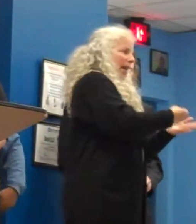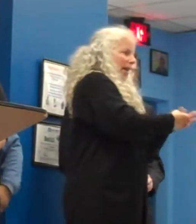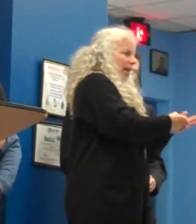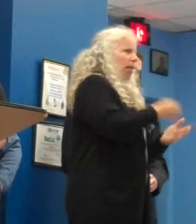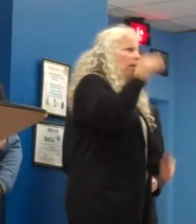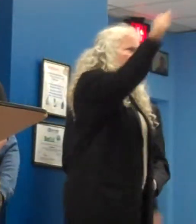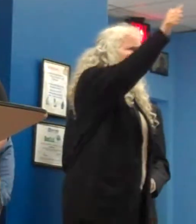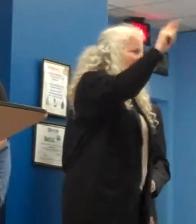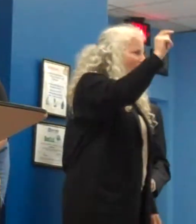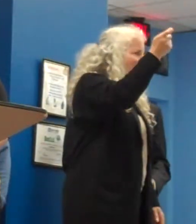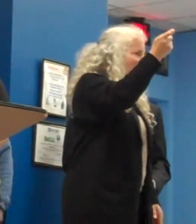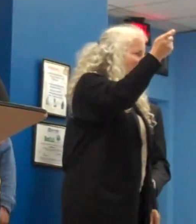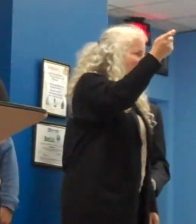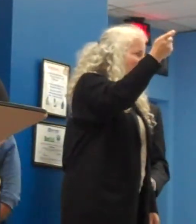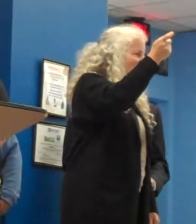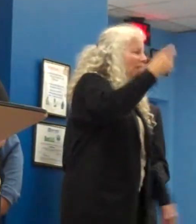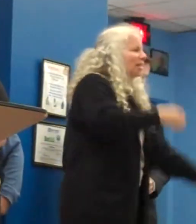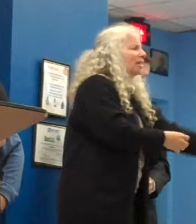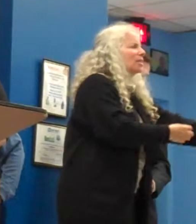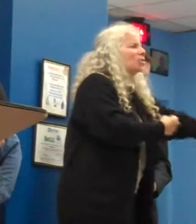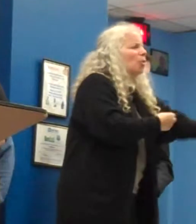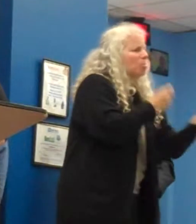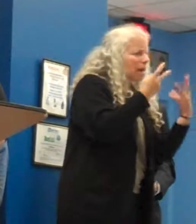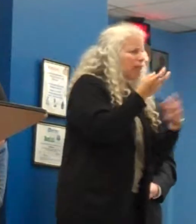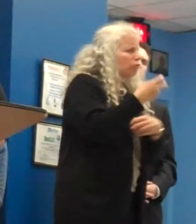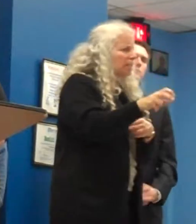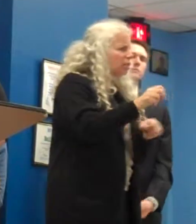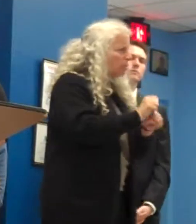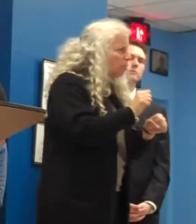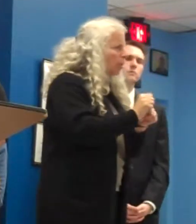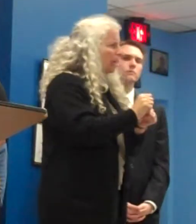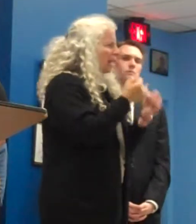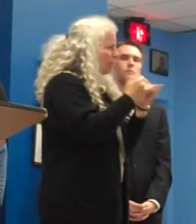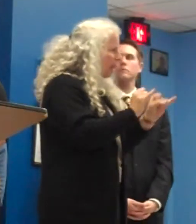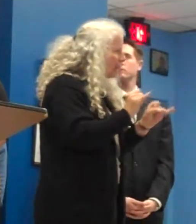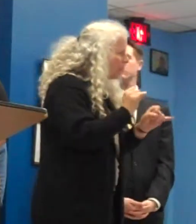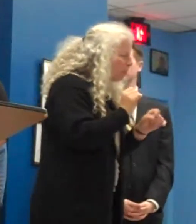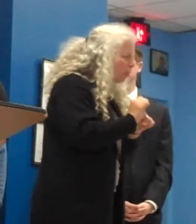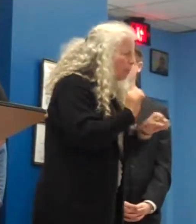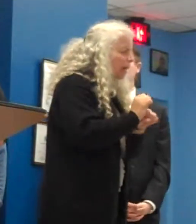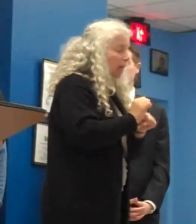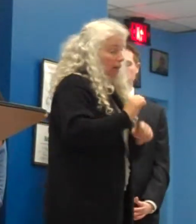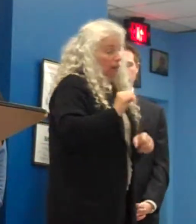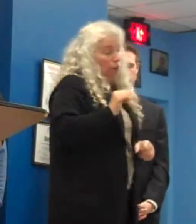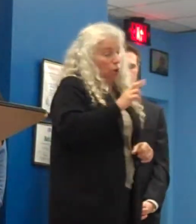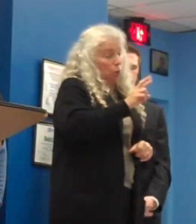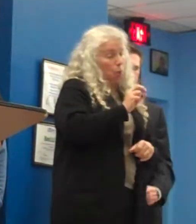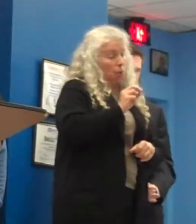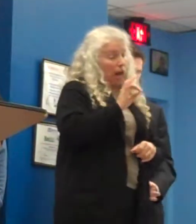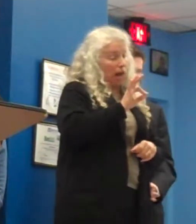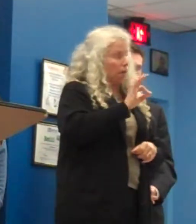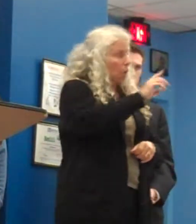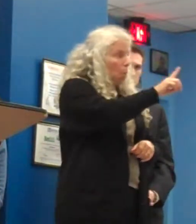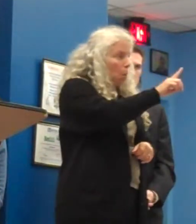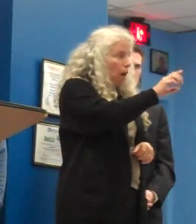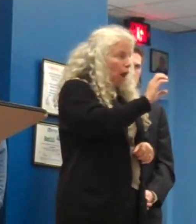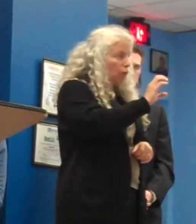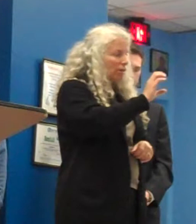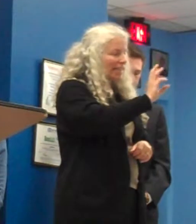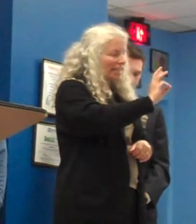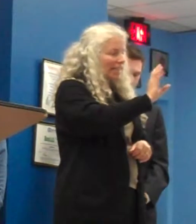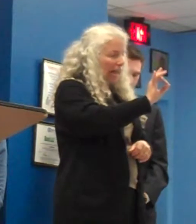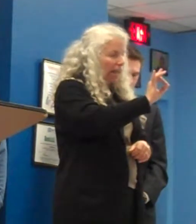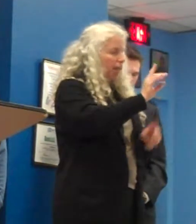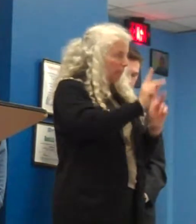job placements including transitional, supportive, and independent employment. In fiscal year 2009, 168